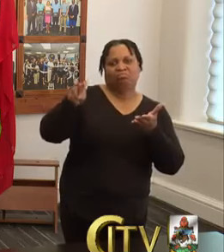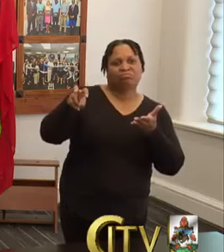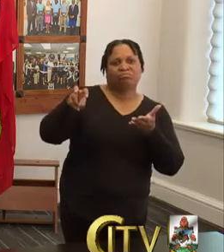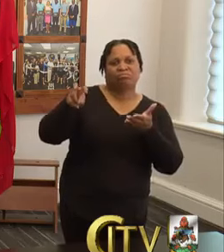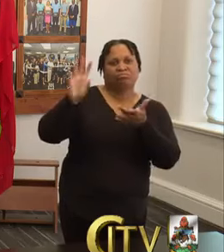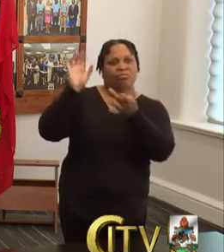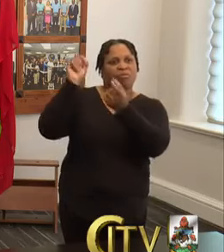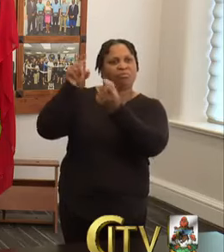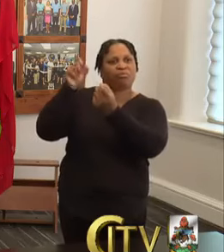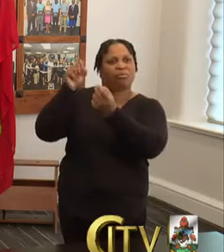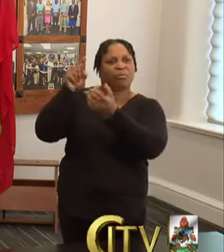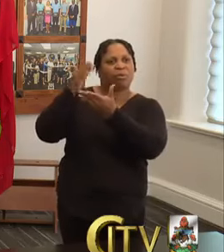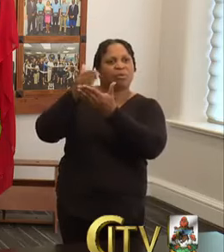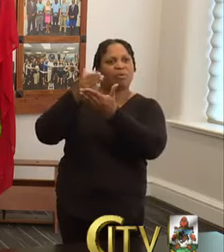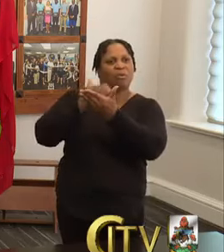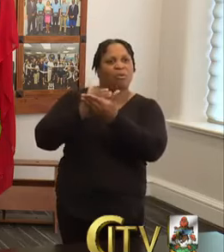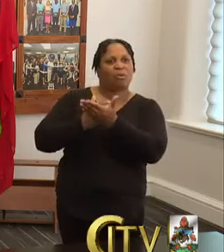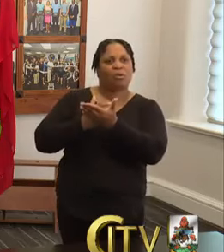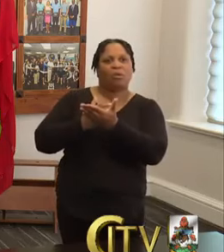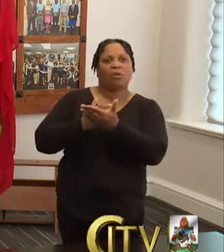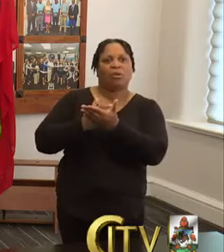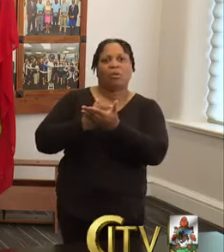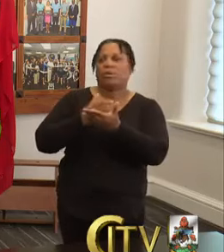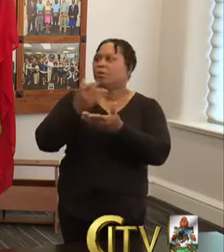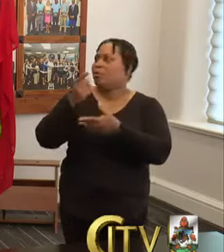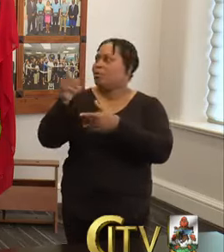fine tuning the 2022 plan?